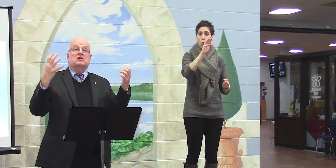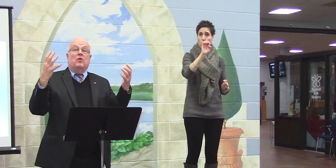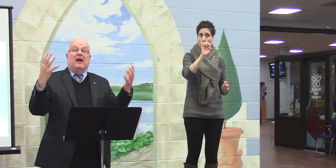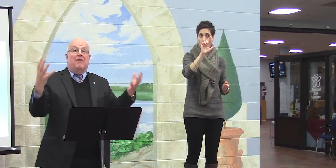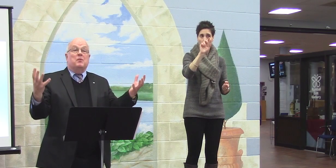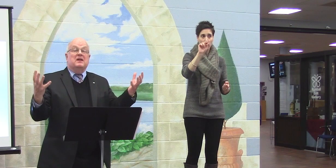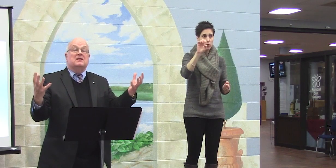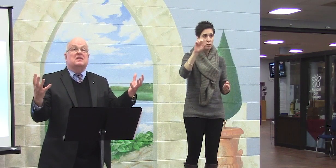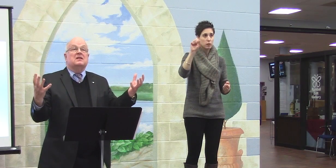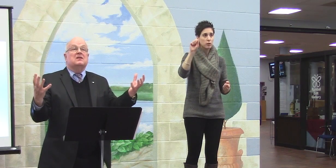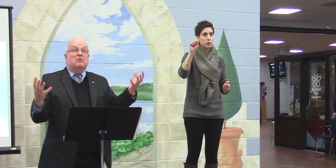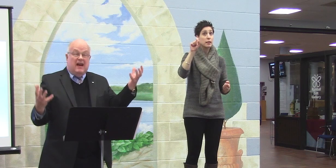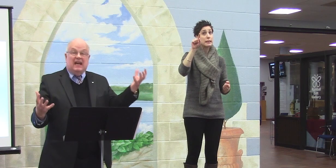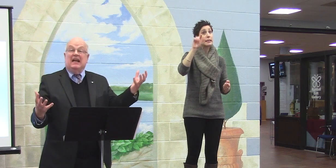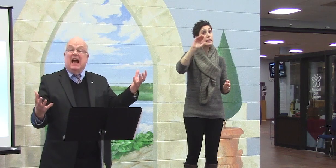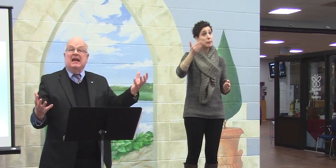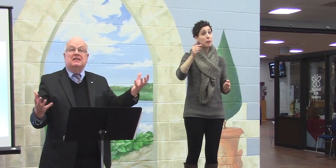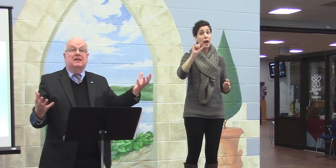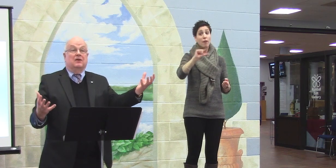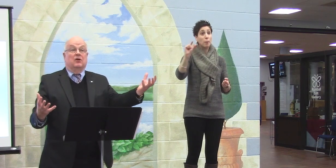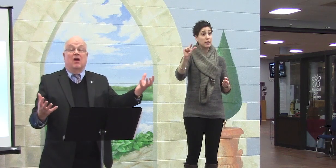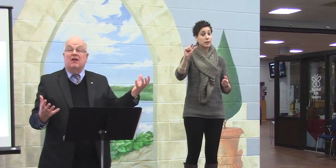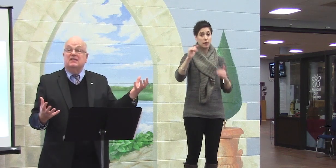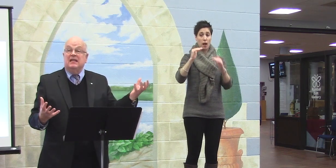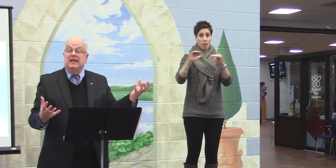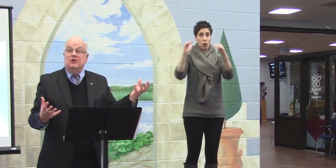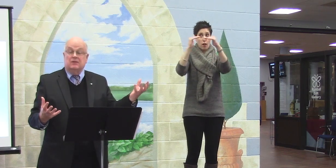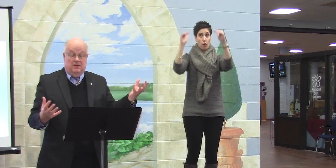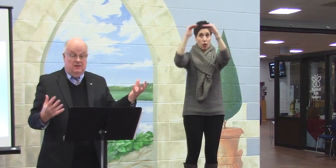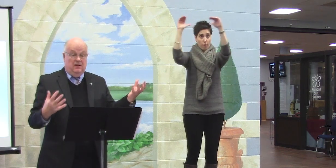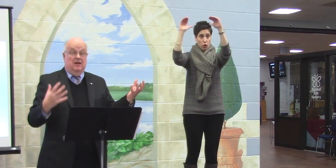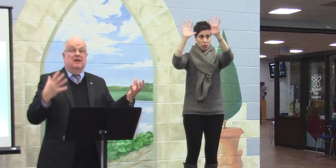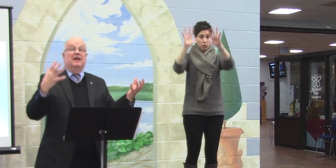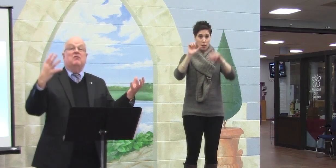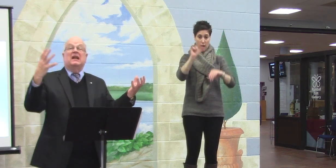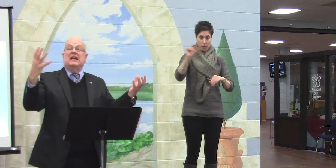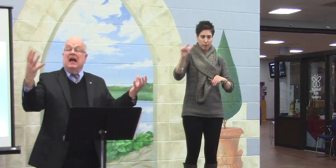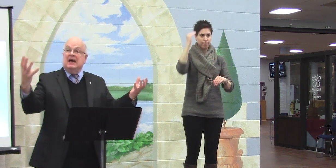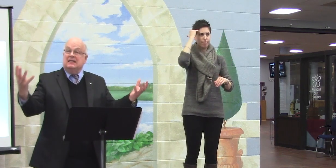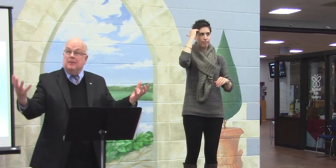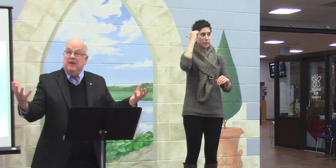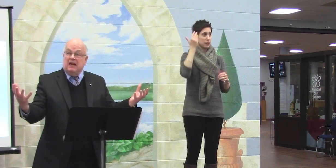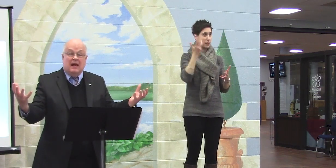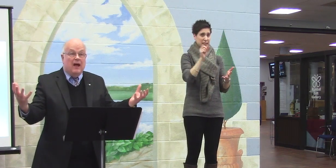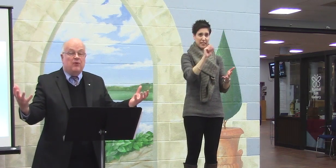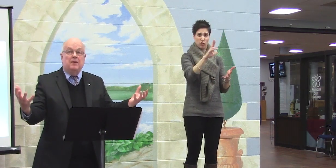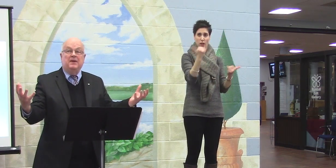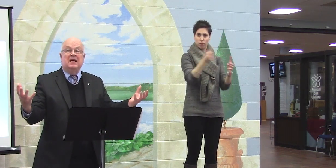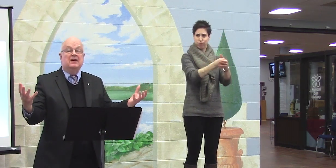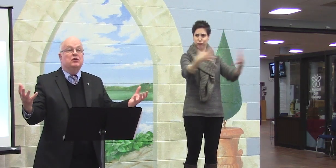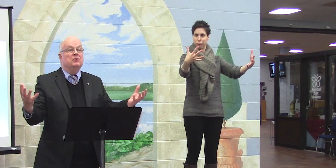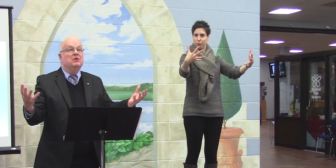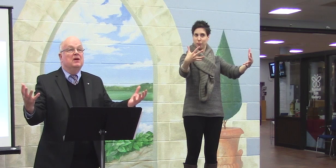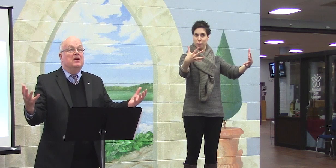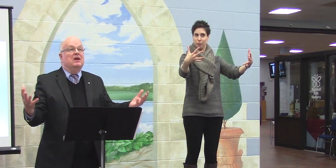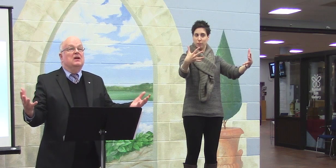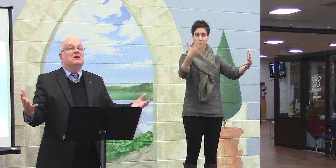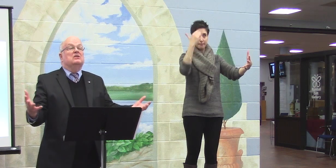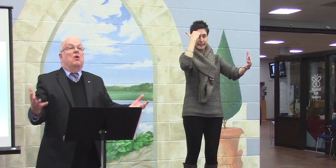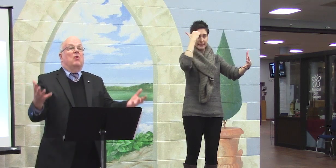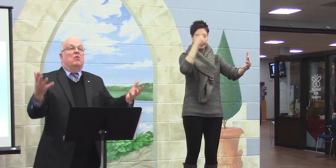So the governments recognize that there are a lot of seniors, they recognize that mental health can be an issue,